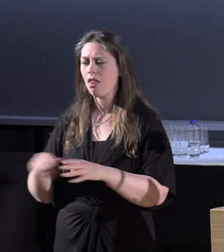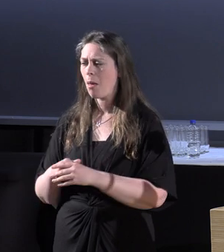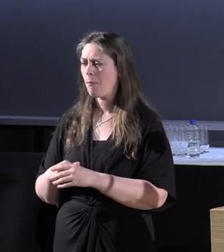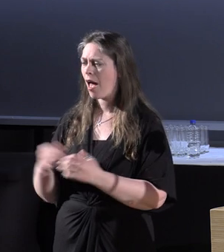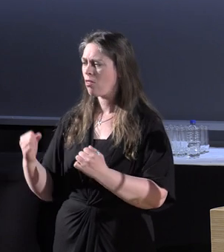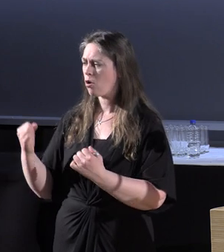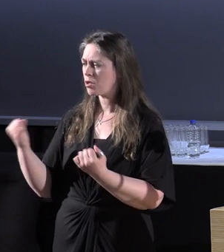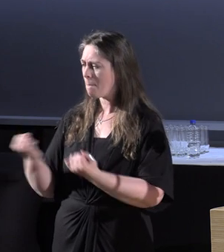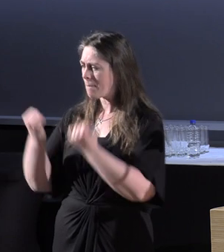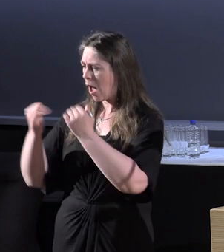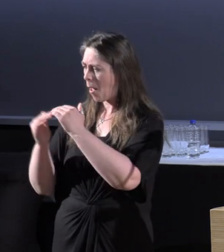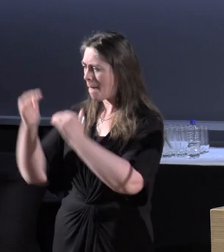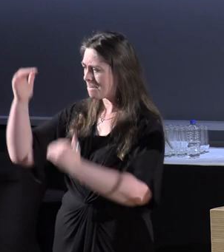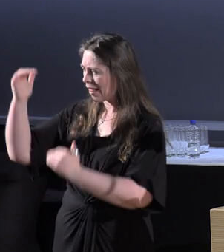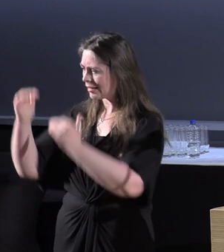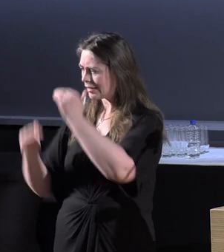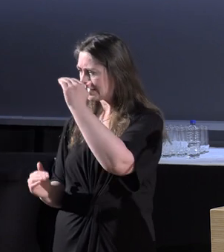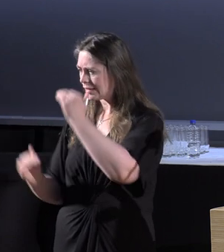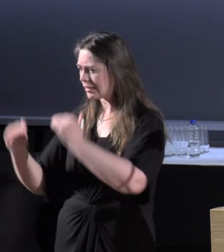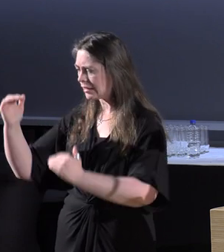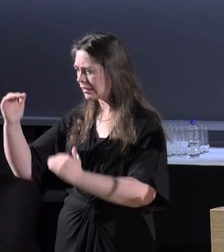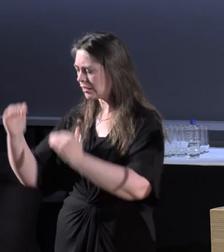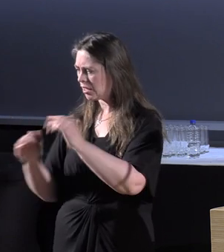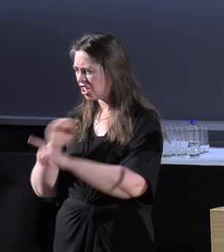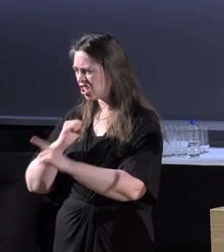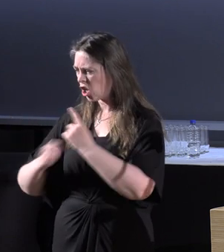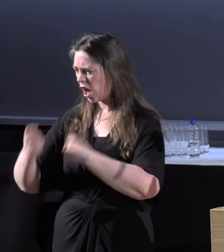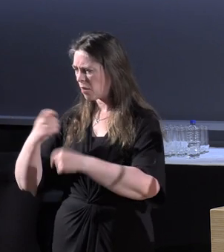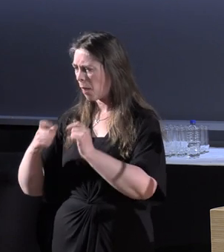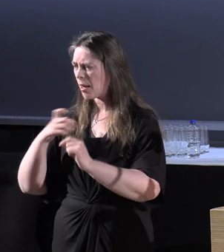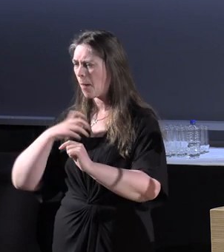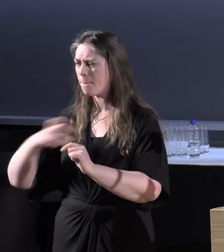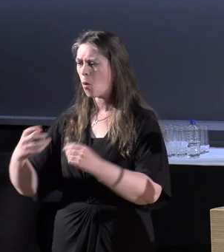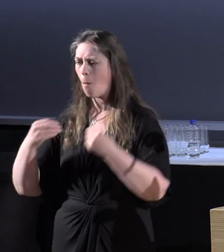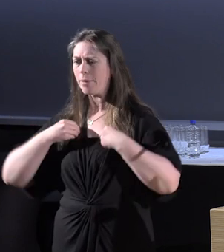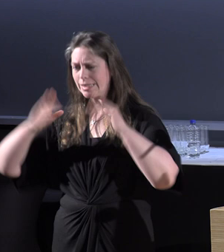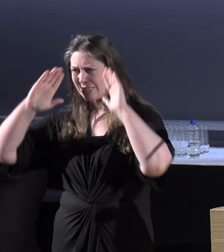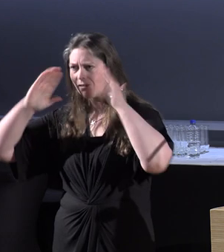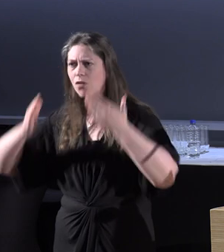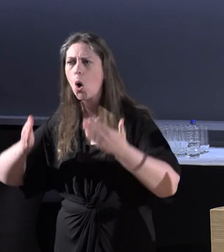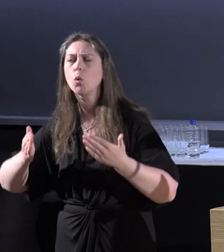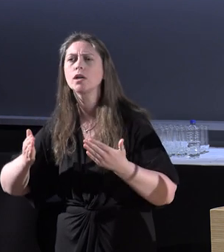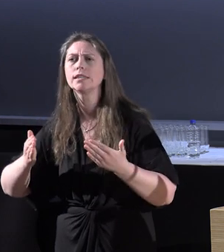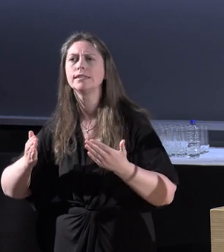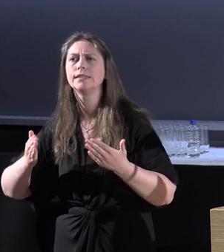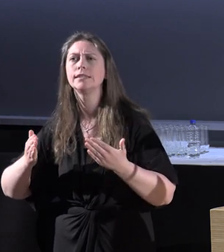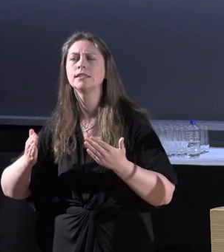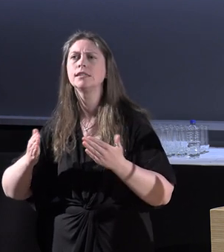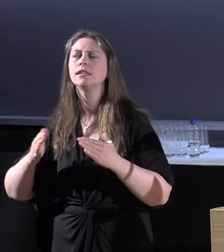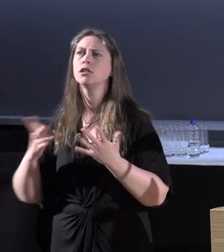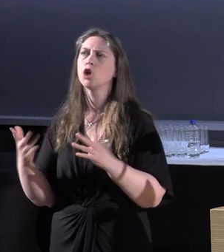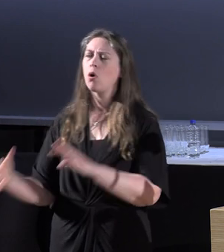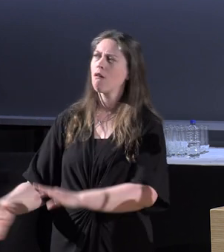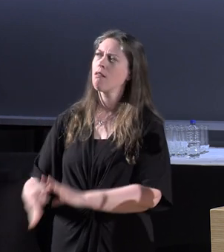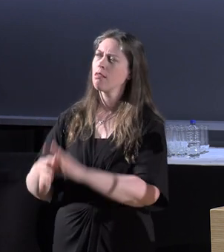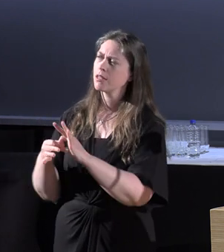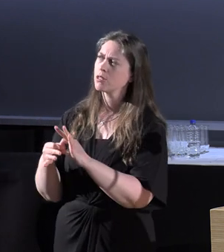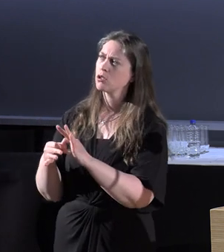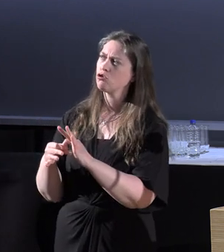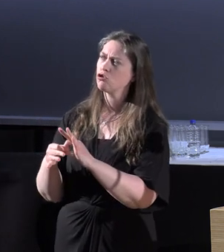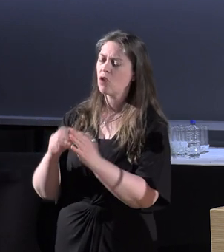significance of society becoming more industrialized. So it's linked to the